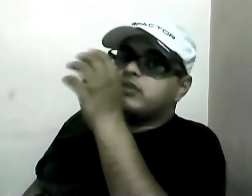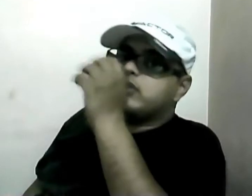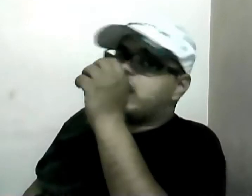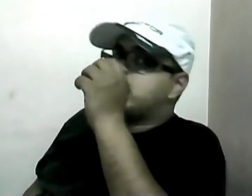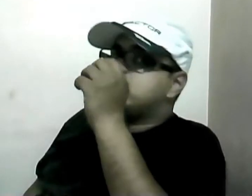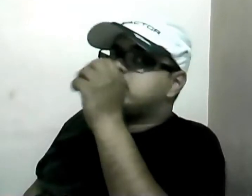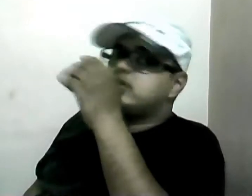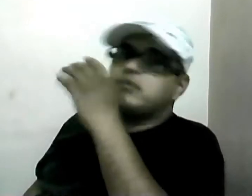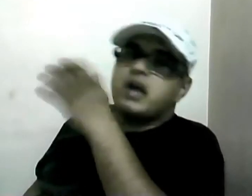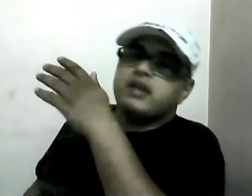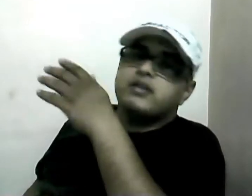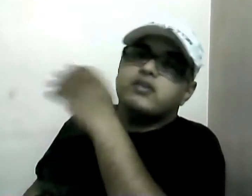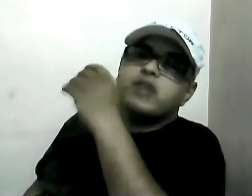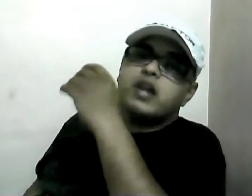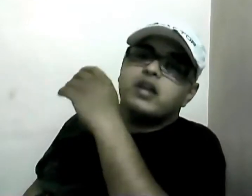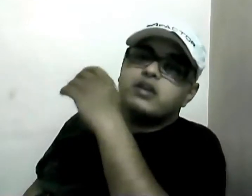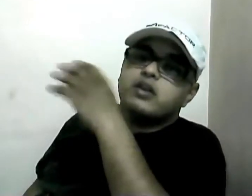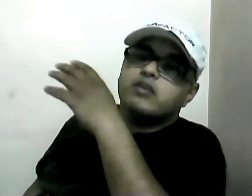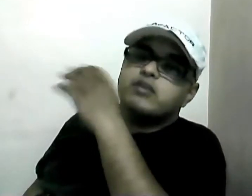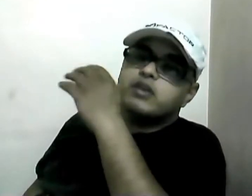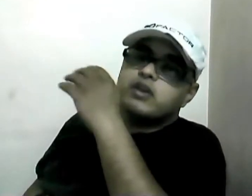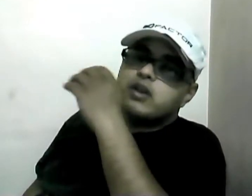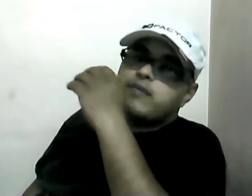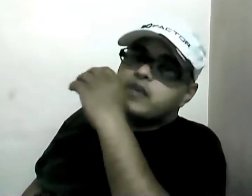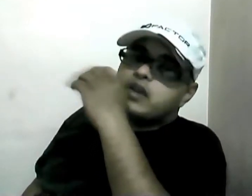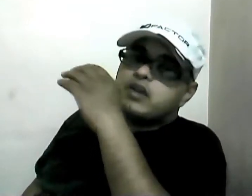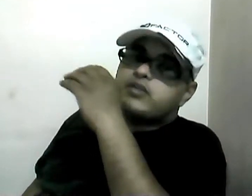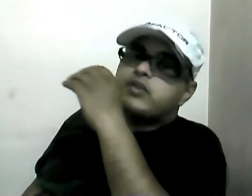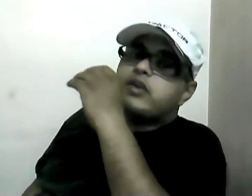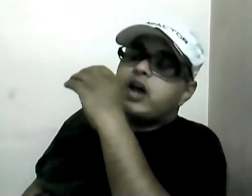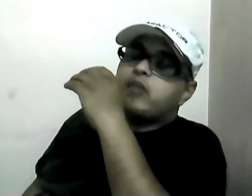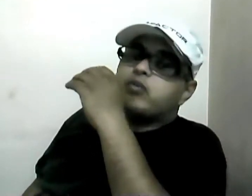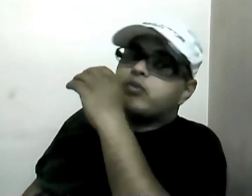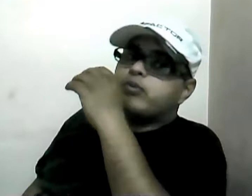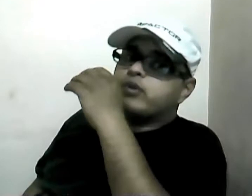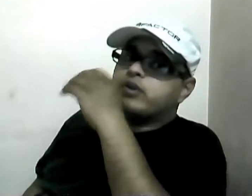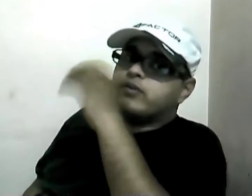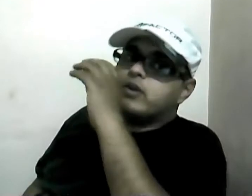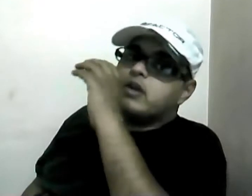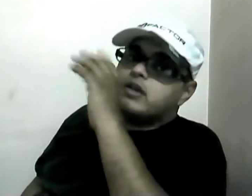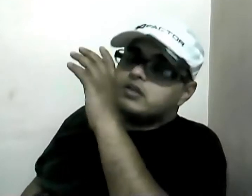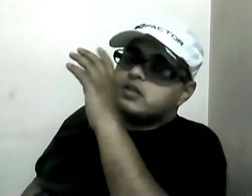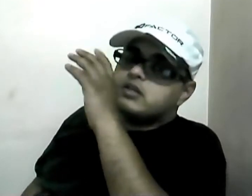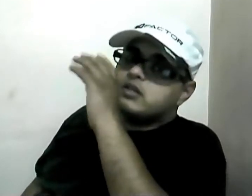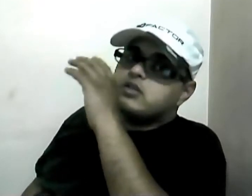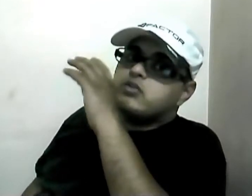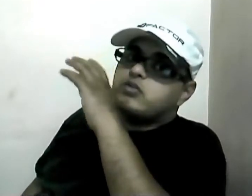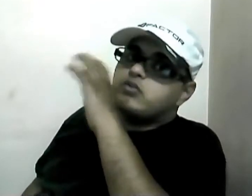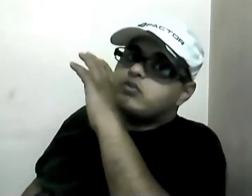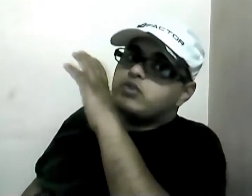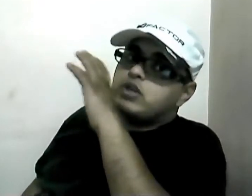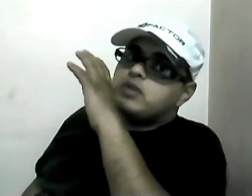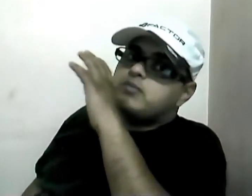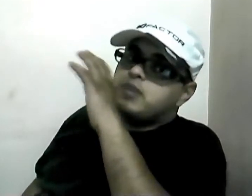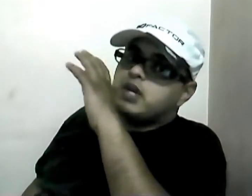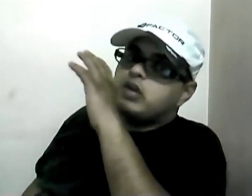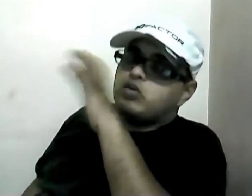analysts, managers and executives easier and more productive. This is due to three main tools.